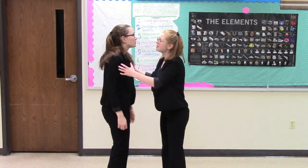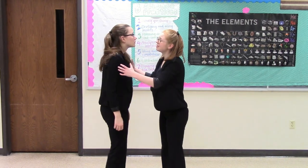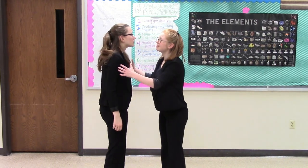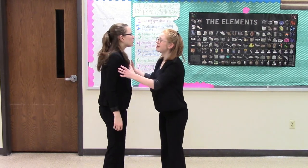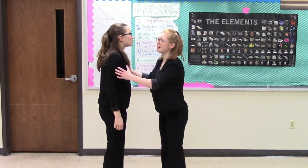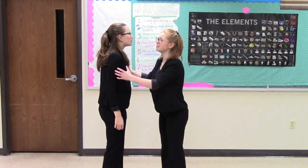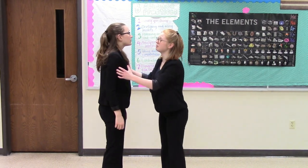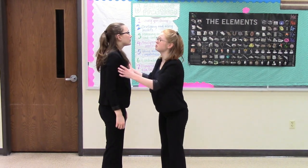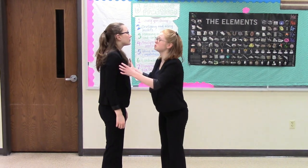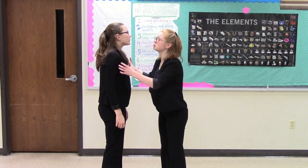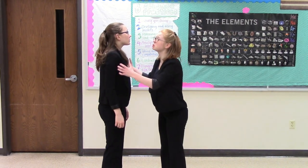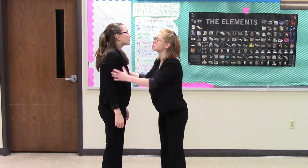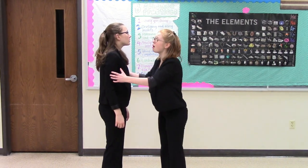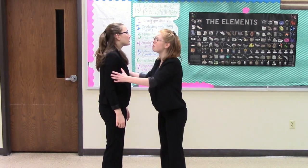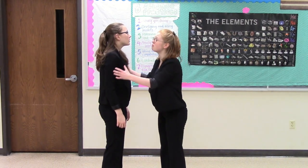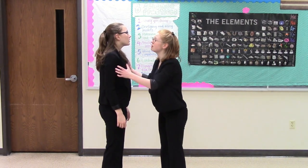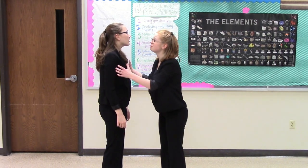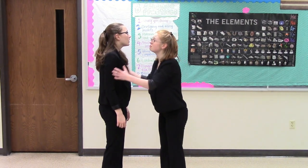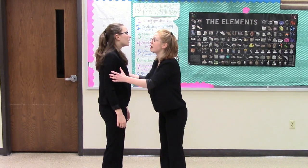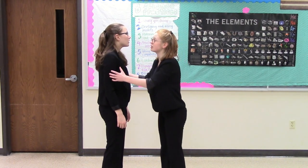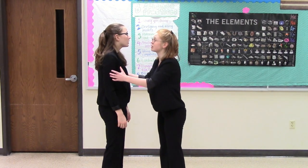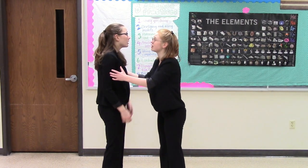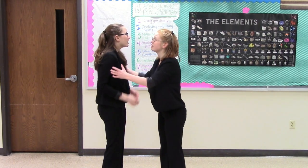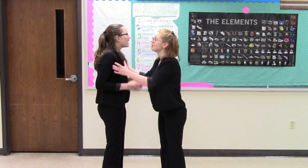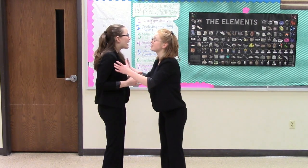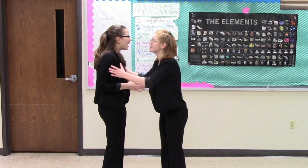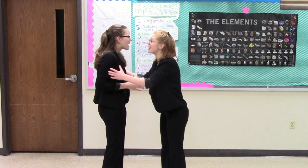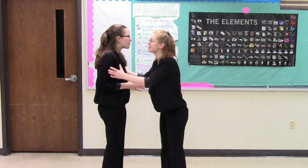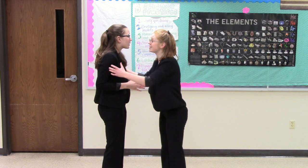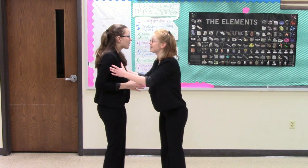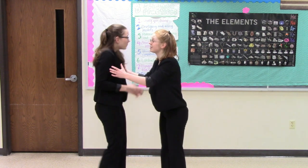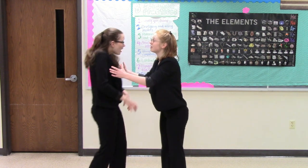I love you so much. Stacy. Mom!